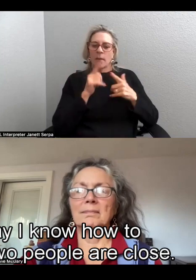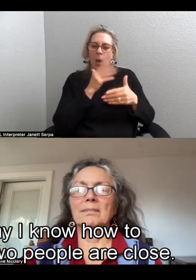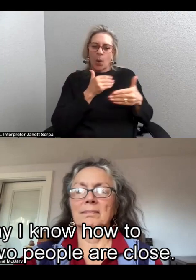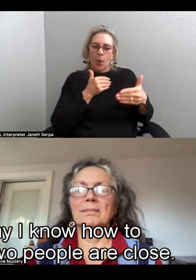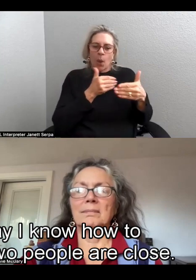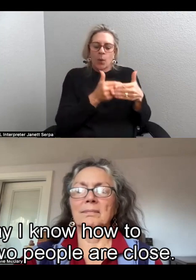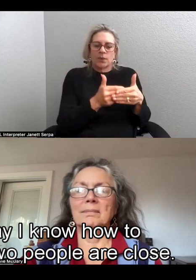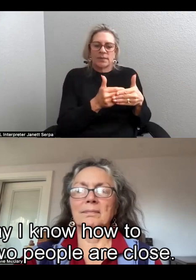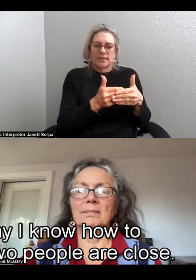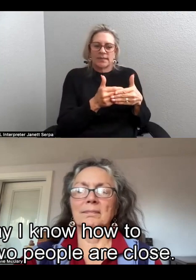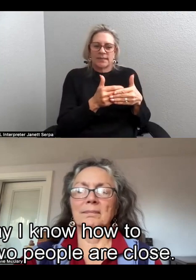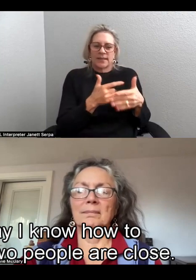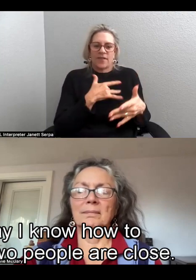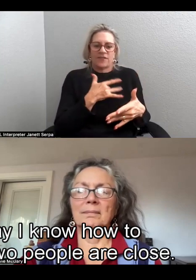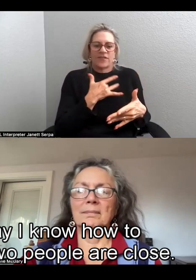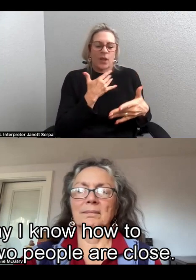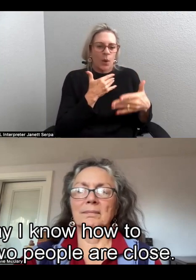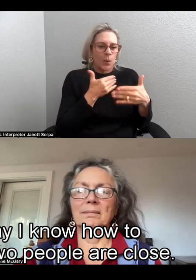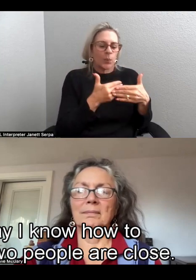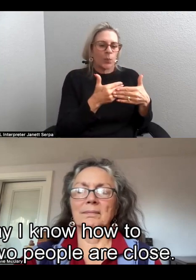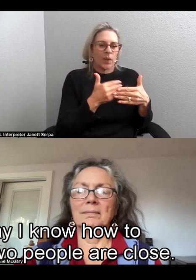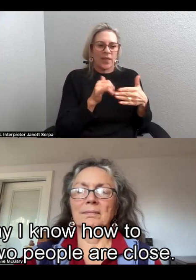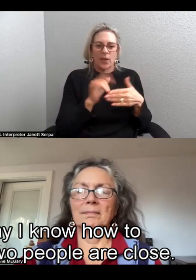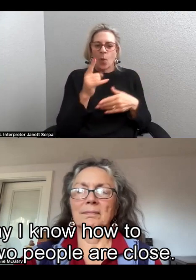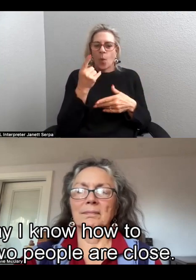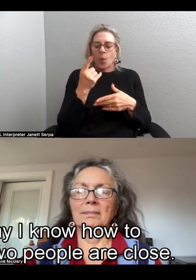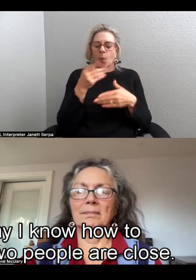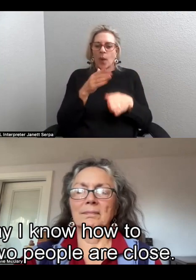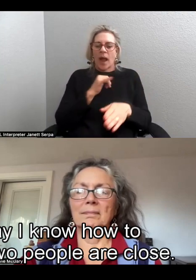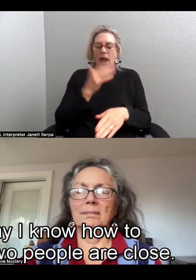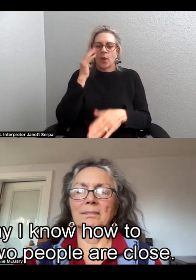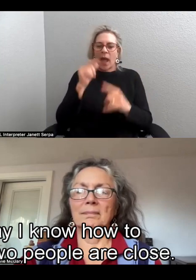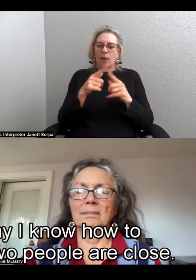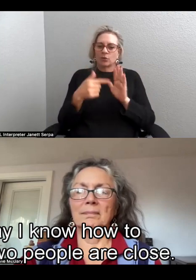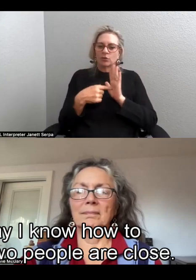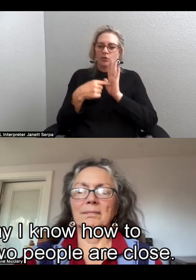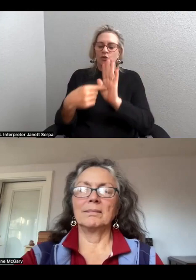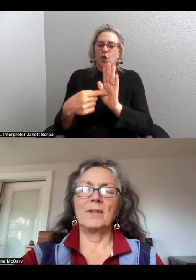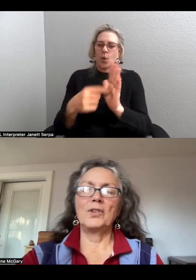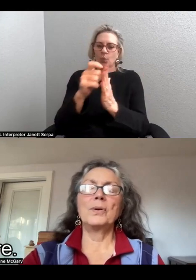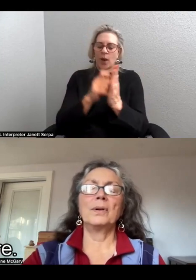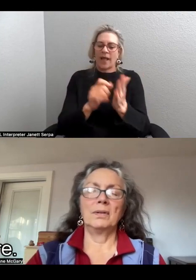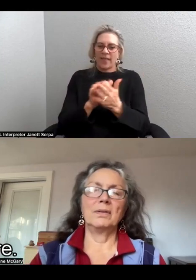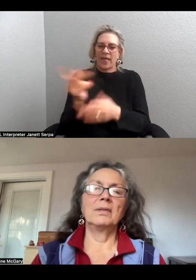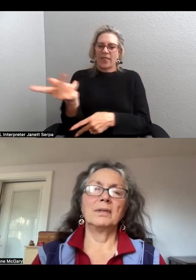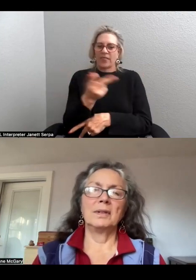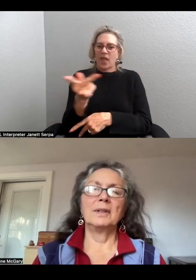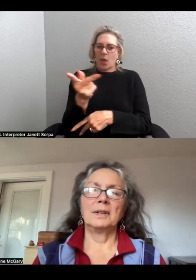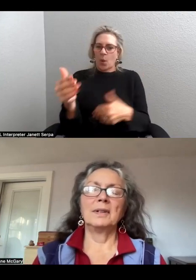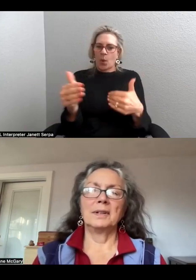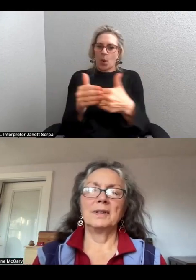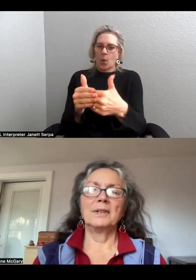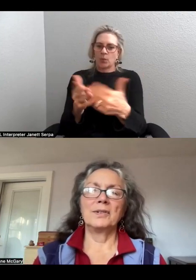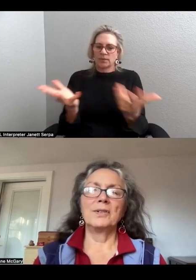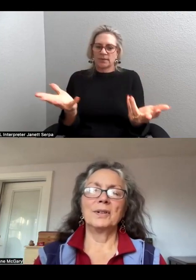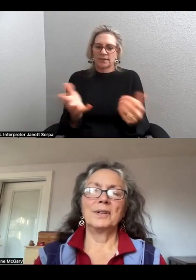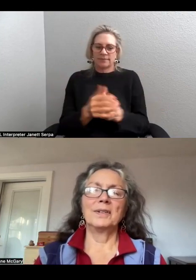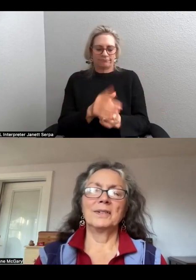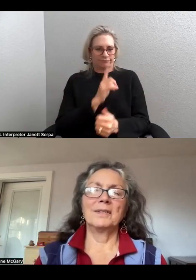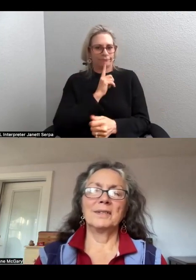That's the only way I know how to illustrate that these two people are close. Sure. Yeah.